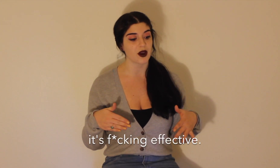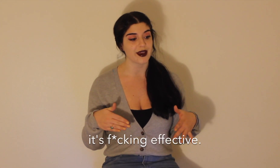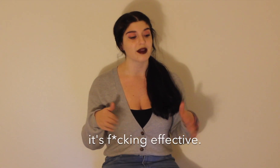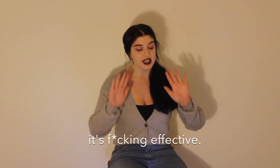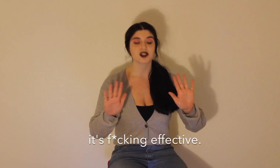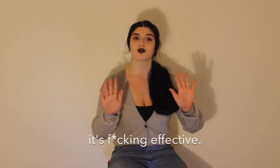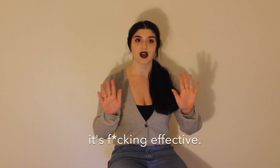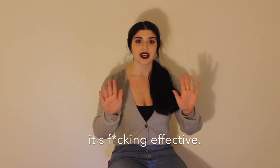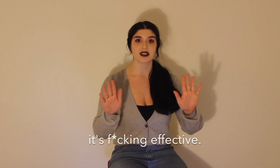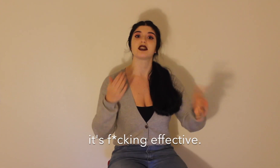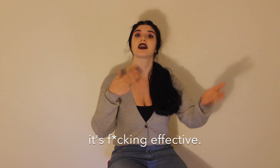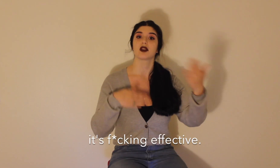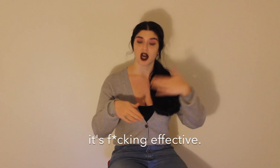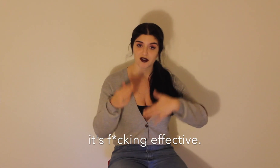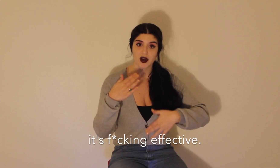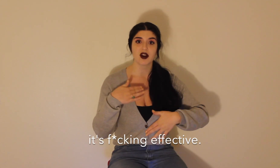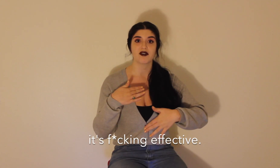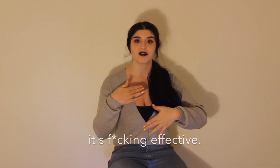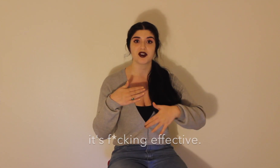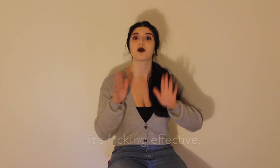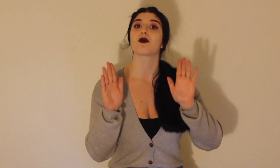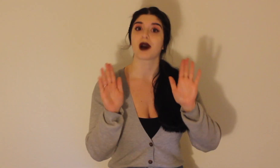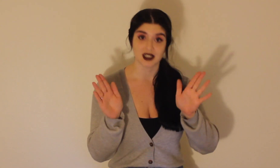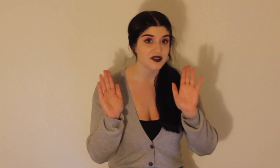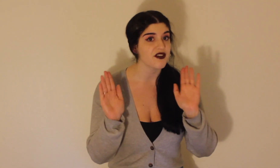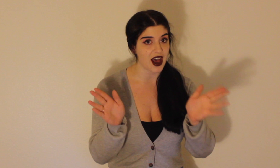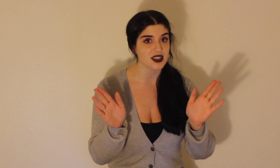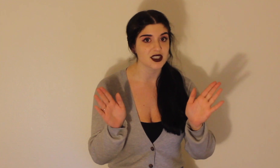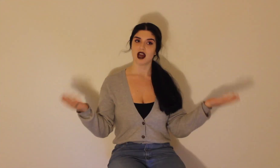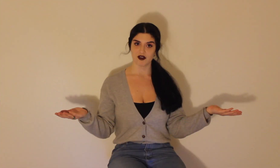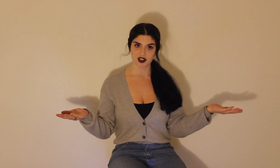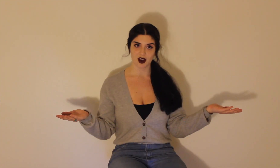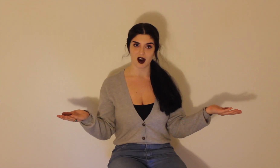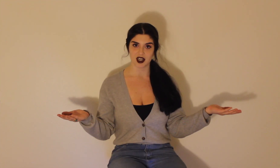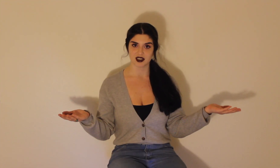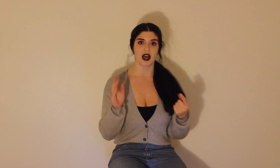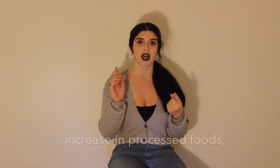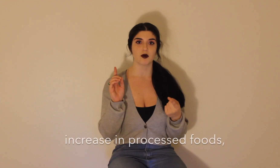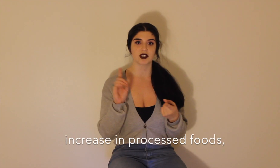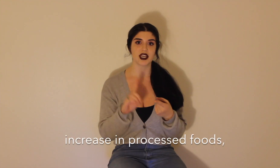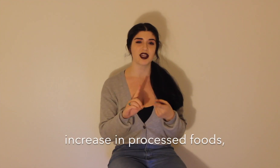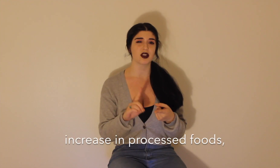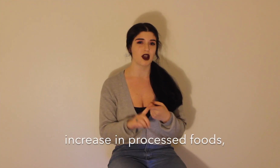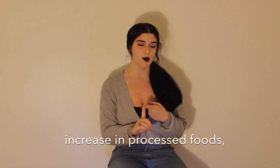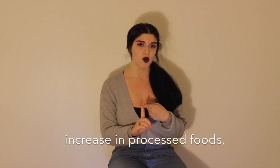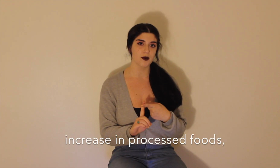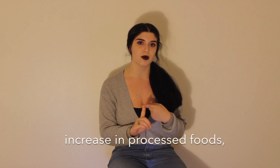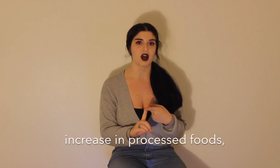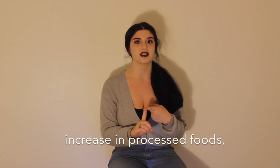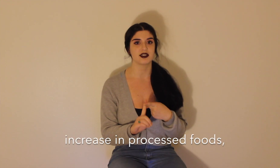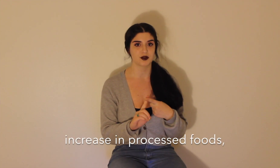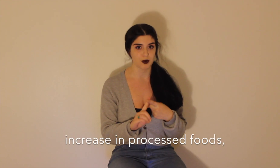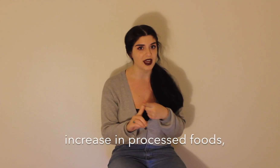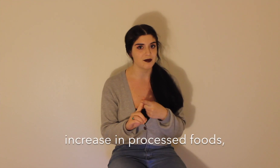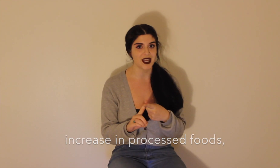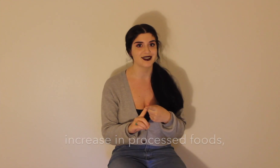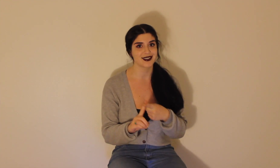weight, it is great to take a lot of weight off of you relatively fast. Now for the cons, I was eating a lot more processed red meats